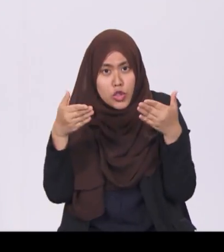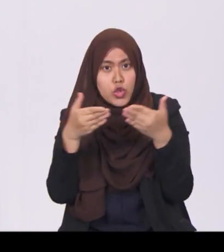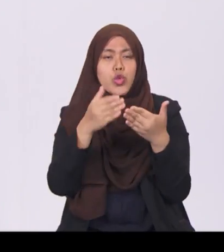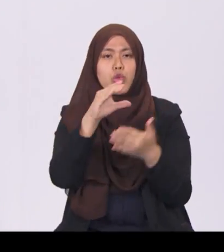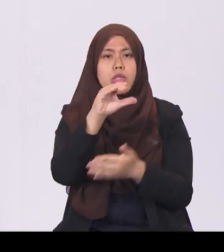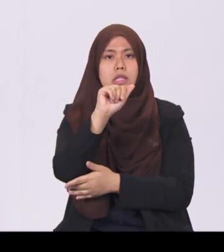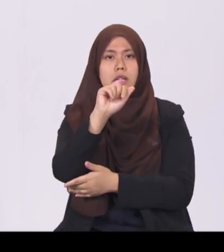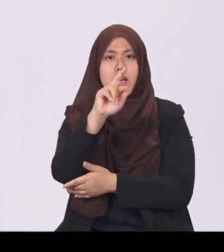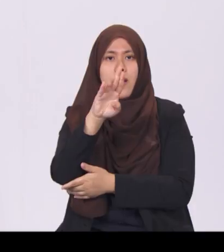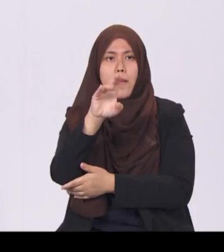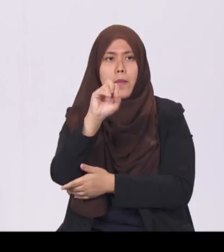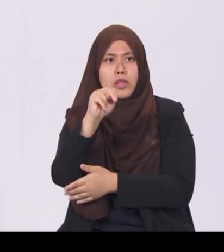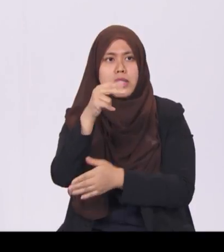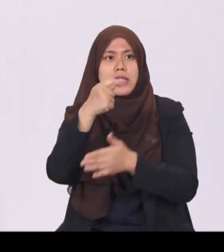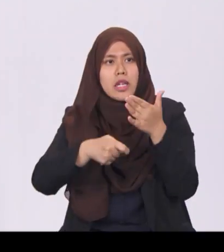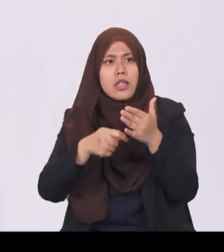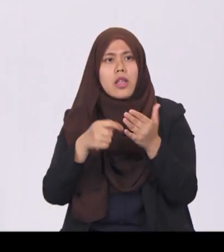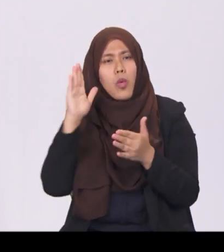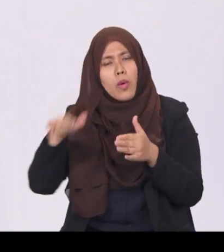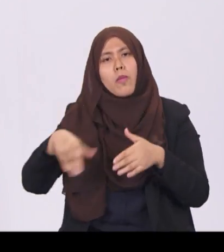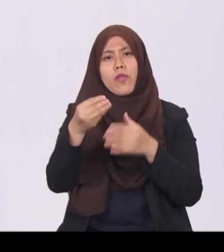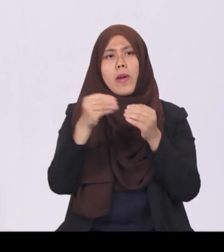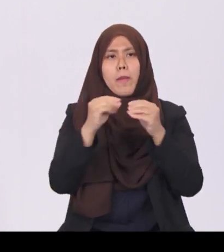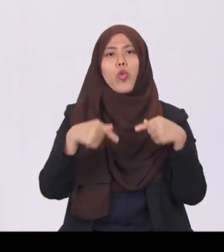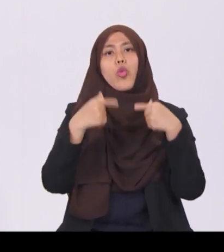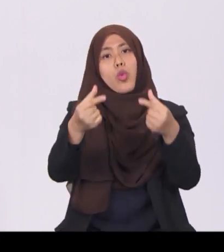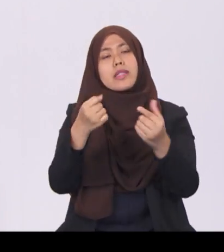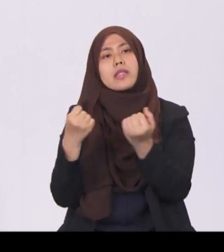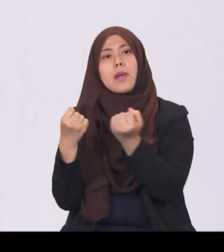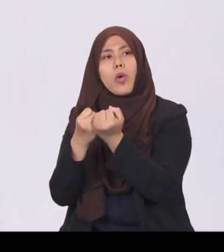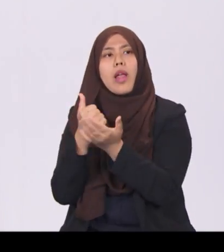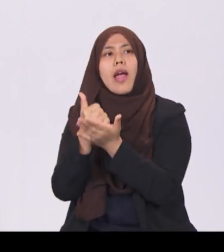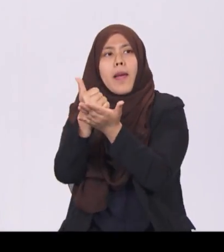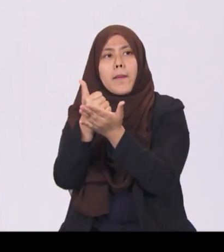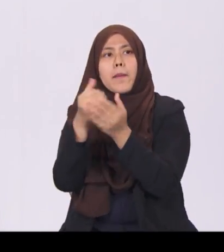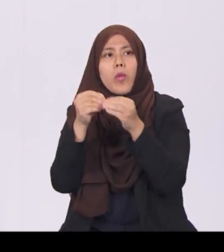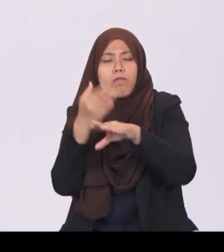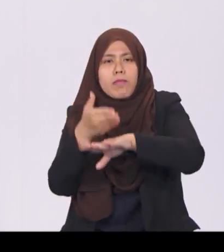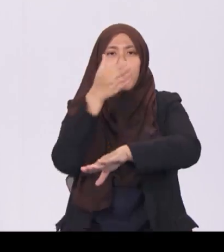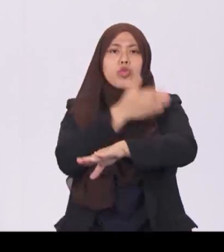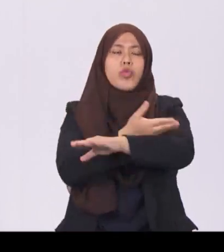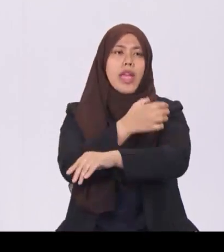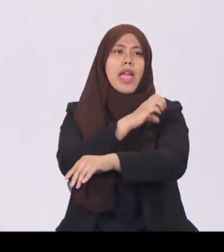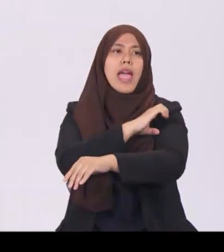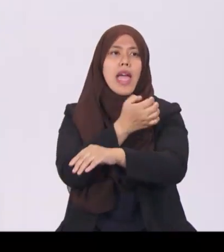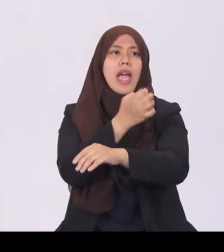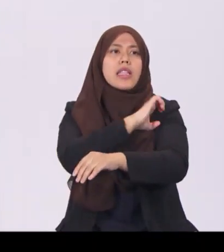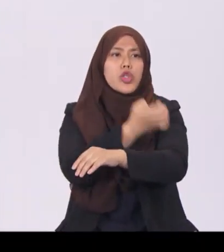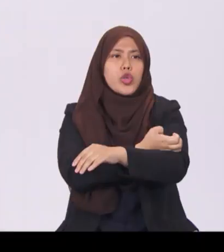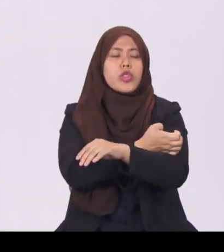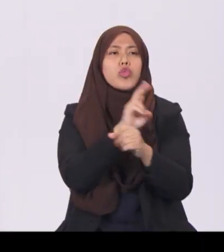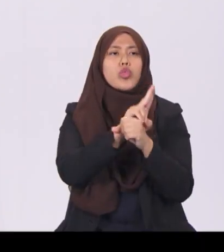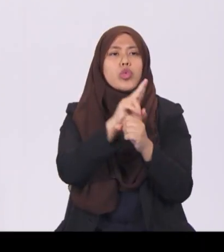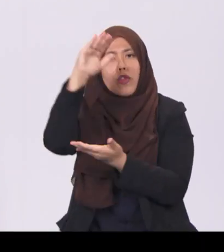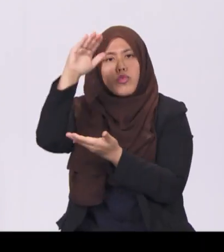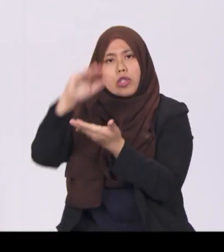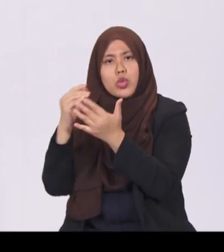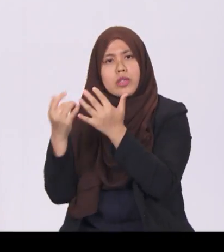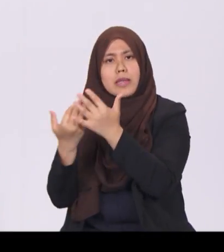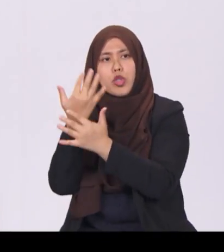to help them enhance energy efficiency and reduce emissions. We expect to collect carbon tax revenue